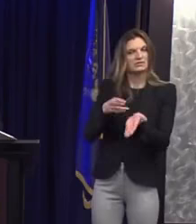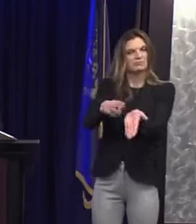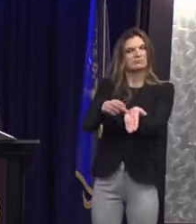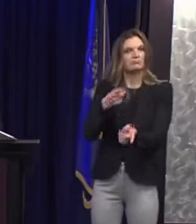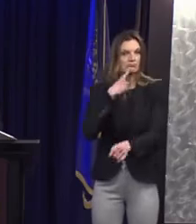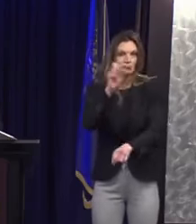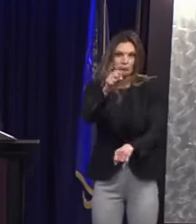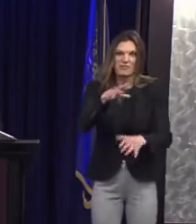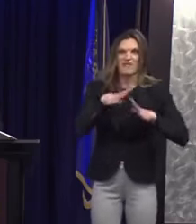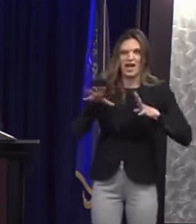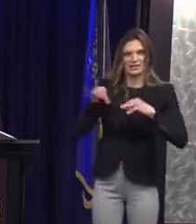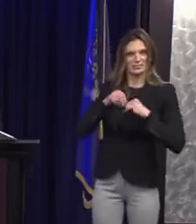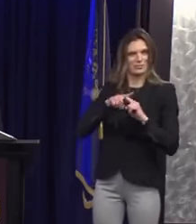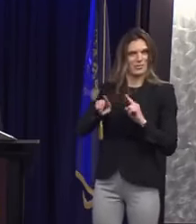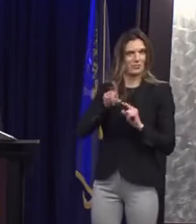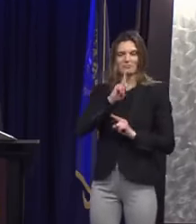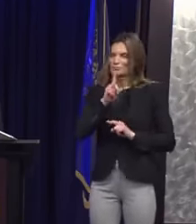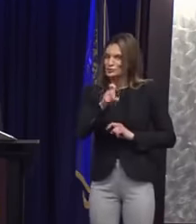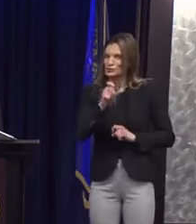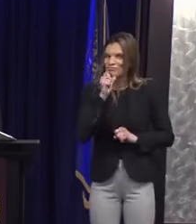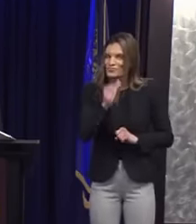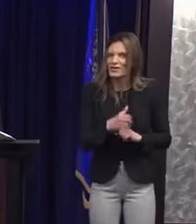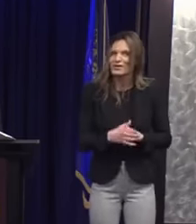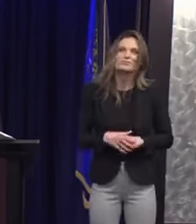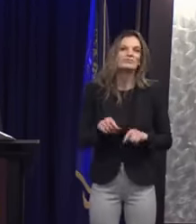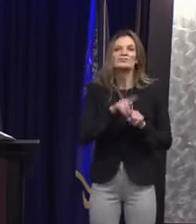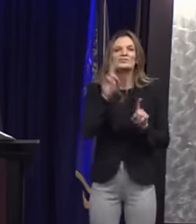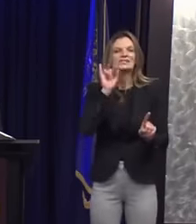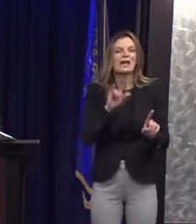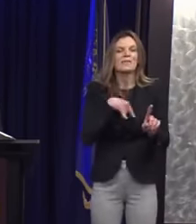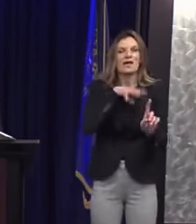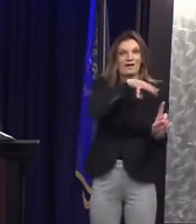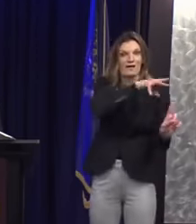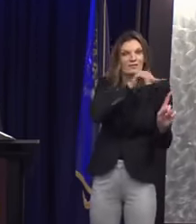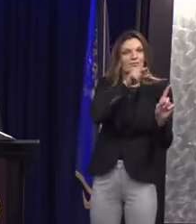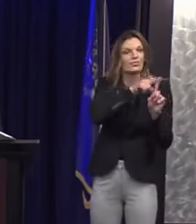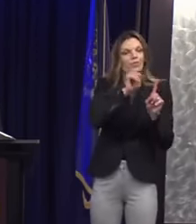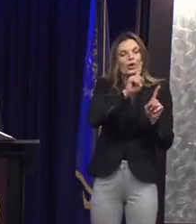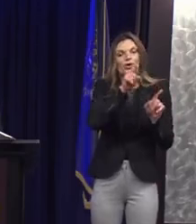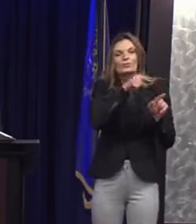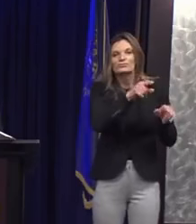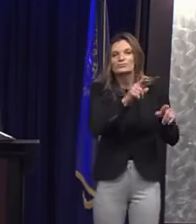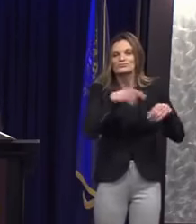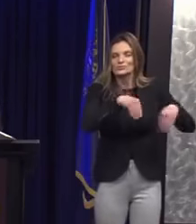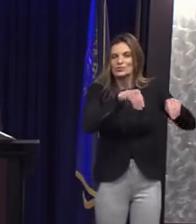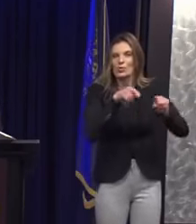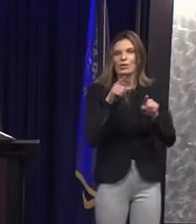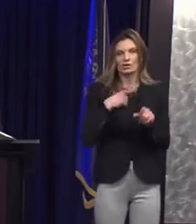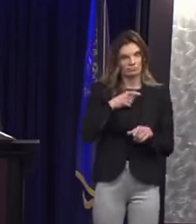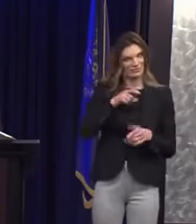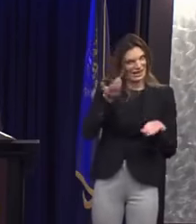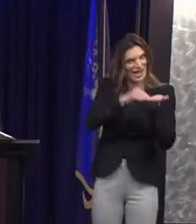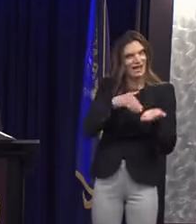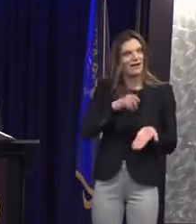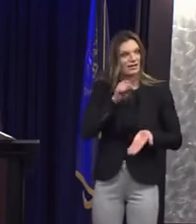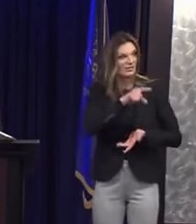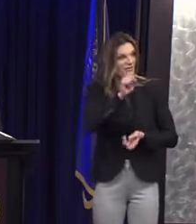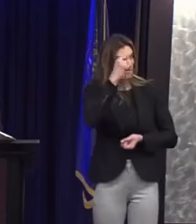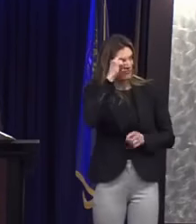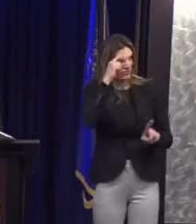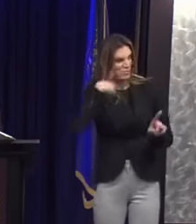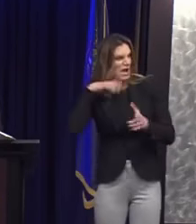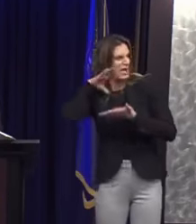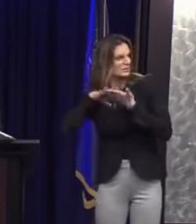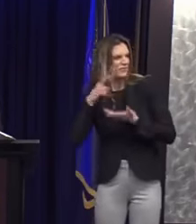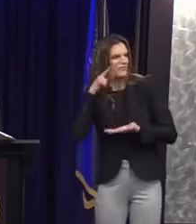the Western Ware store, Hertz asks the clerk whether she can sign her husband's name. She is again told